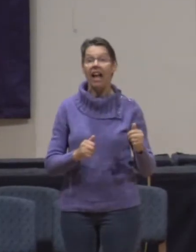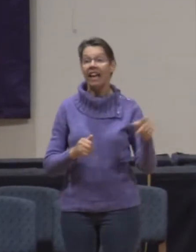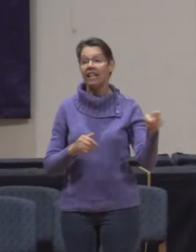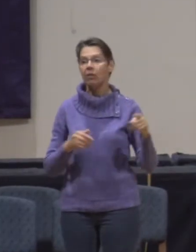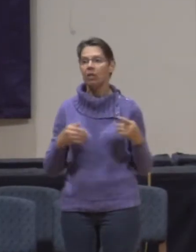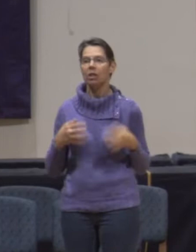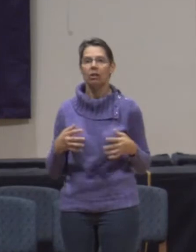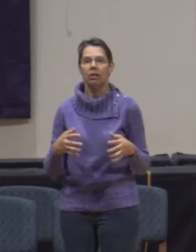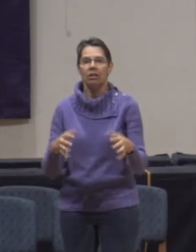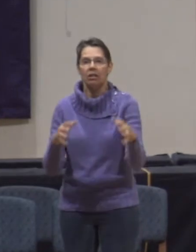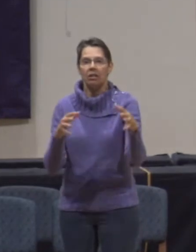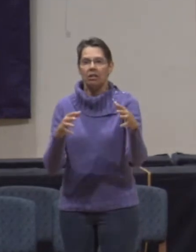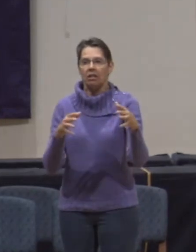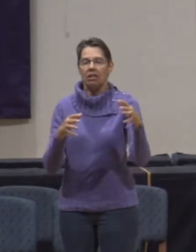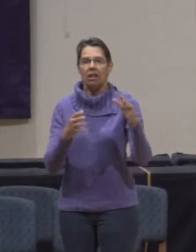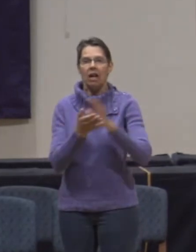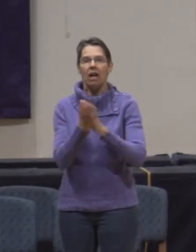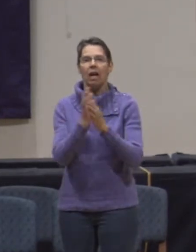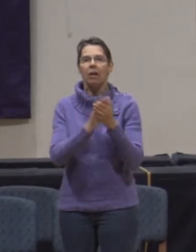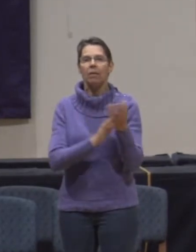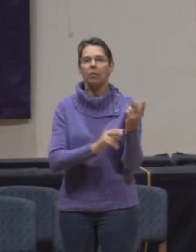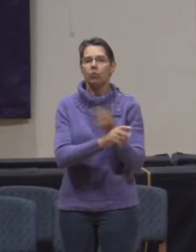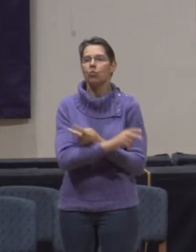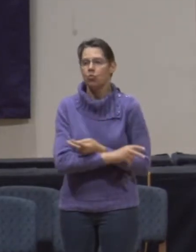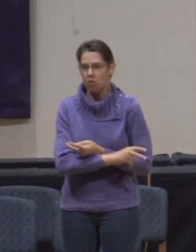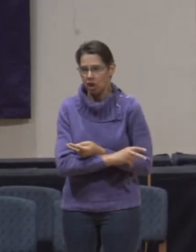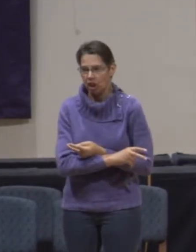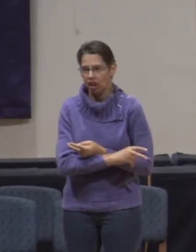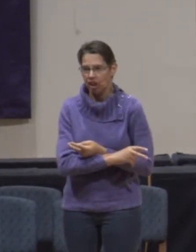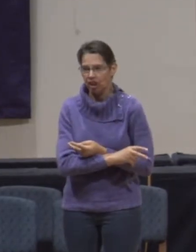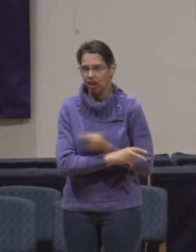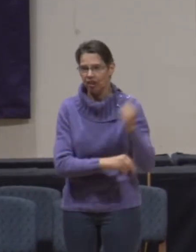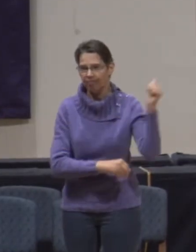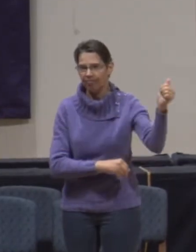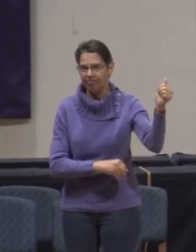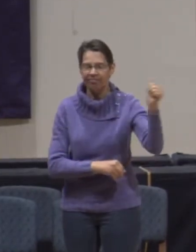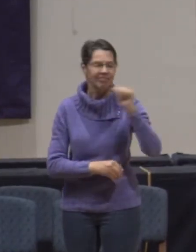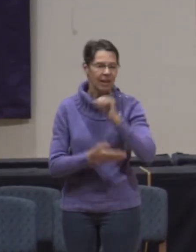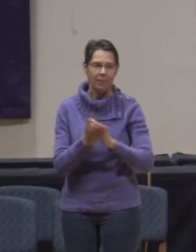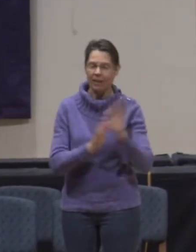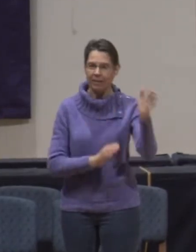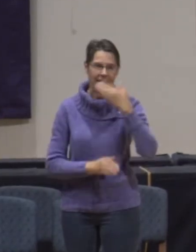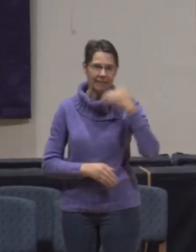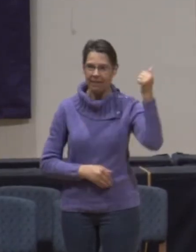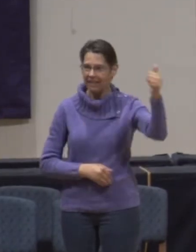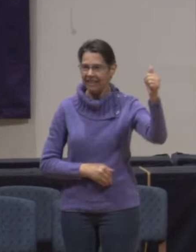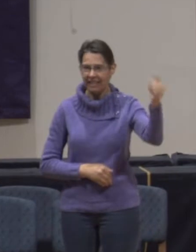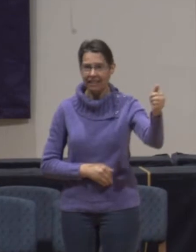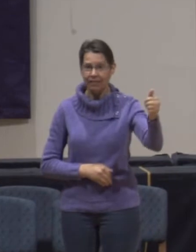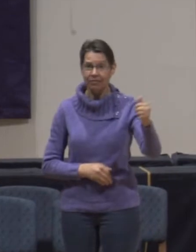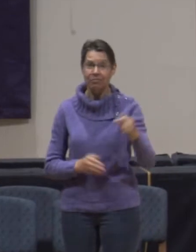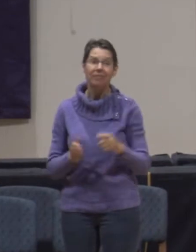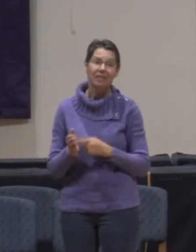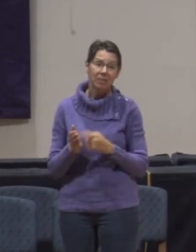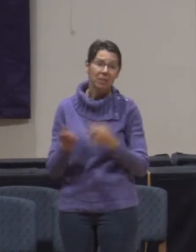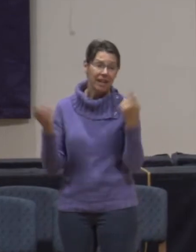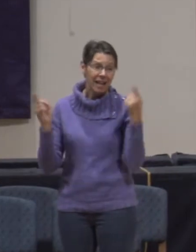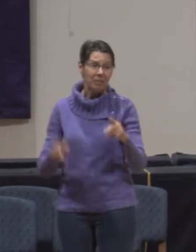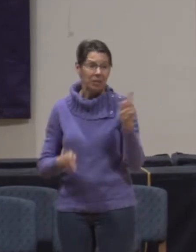lives into his worst self rather than his best. Sometimes that happens to all of us